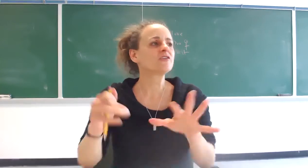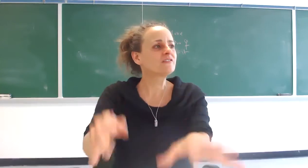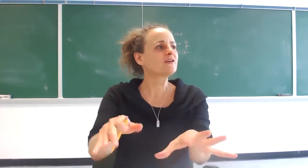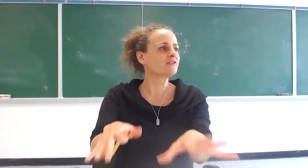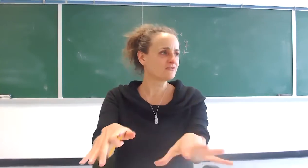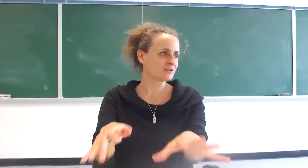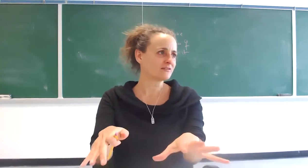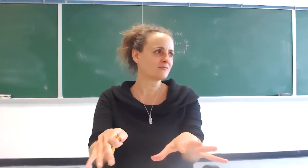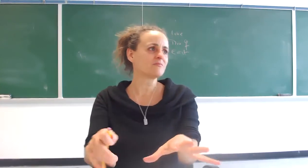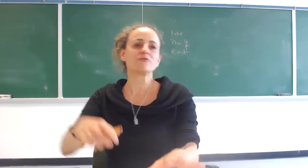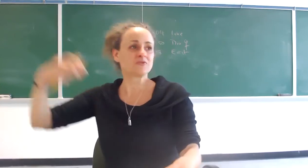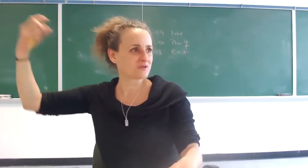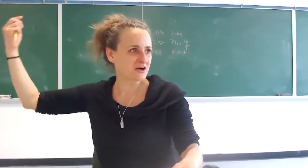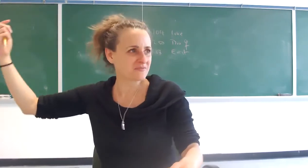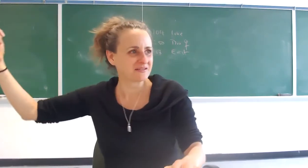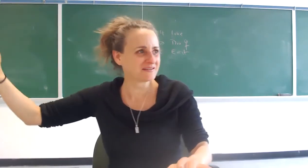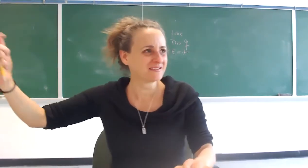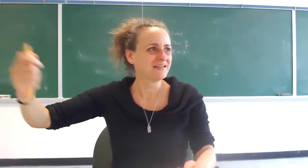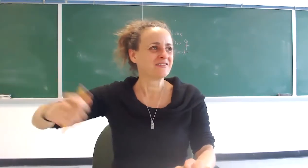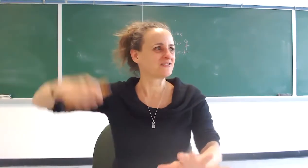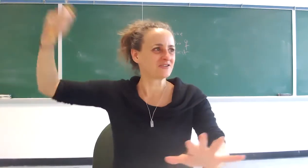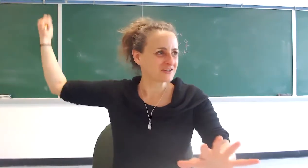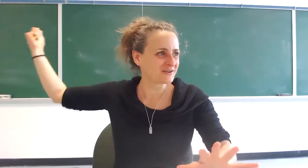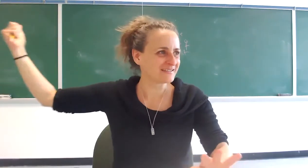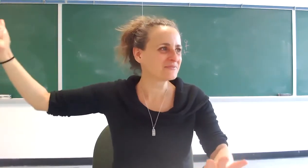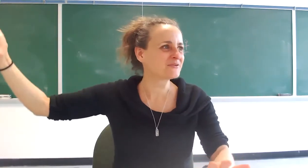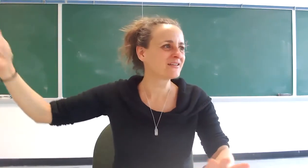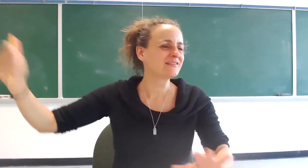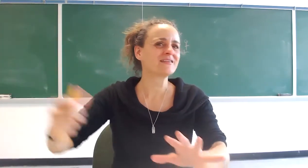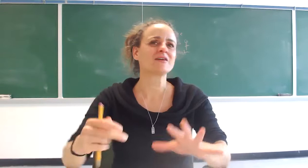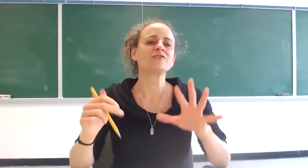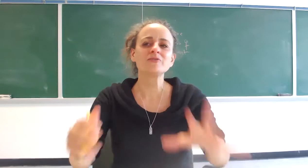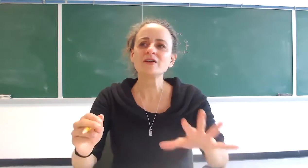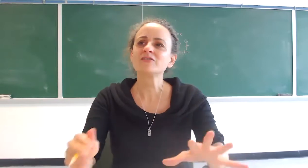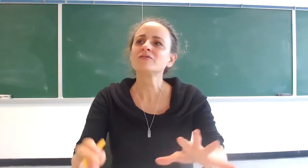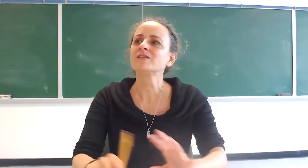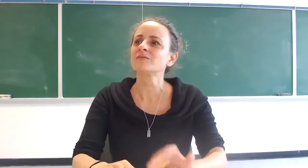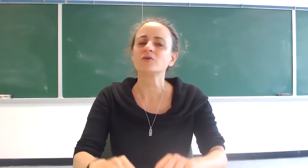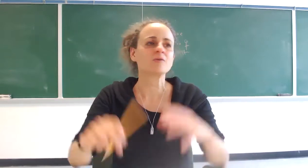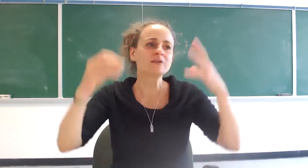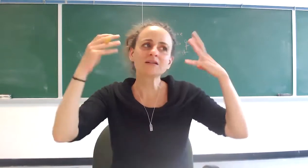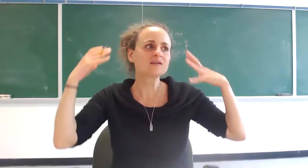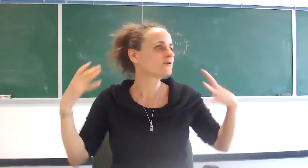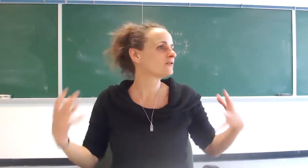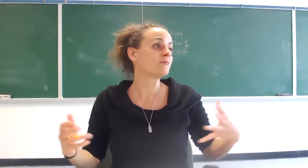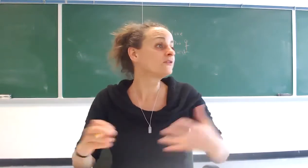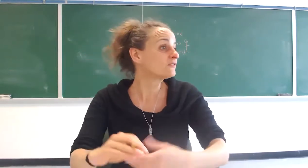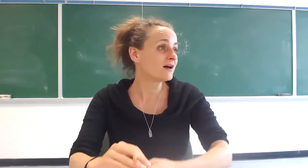just there as the victim right before you become a jerk right who does the same thing as you're there as a victim you're completely you're about to die